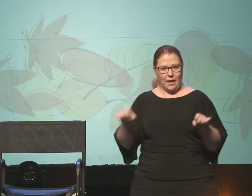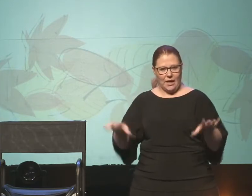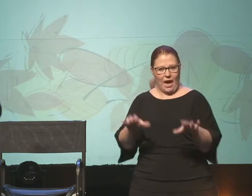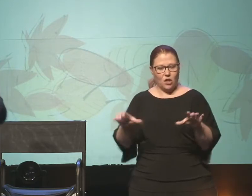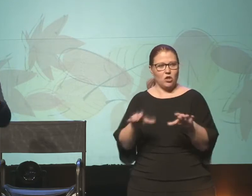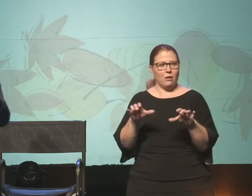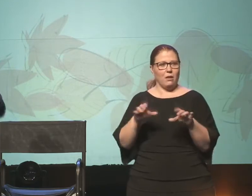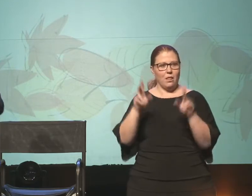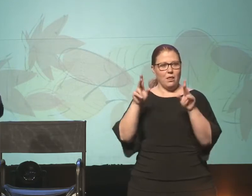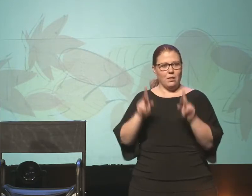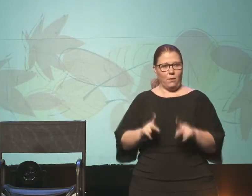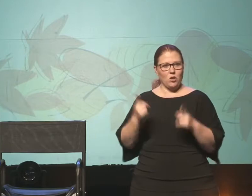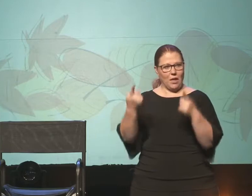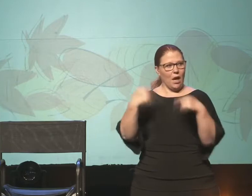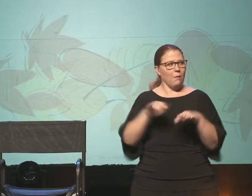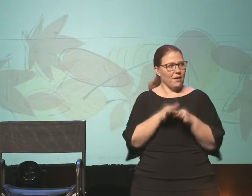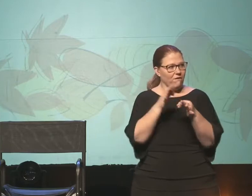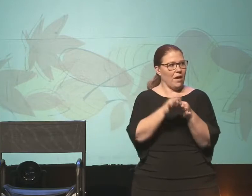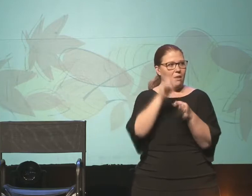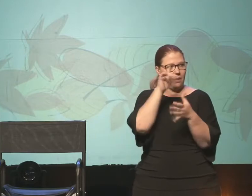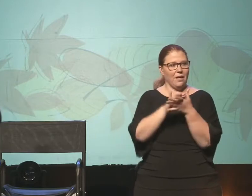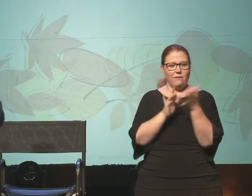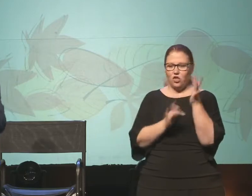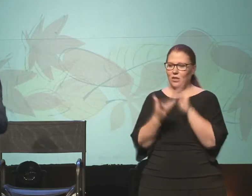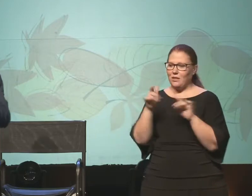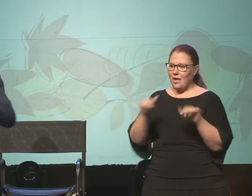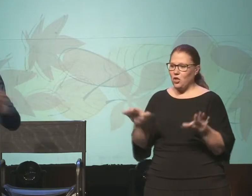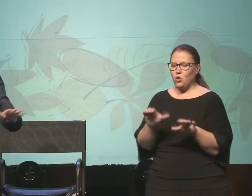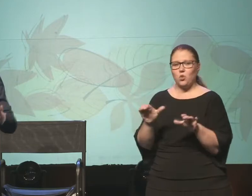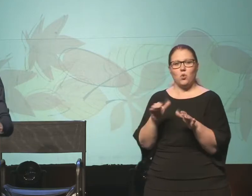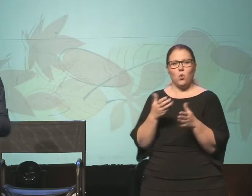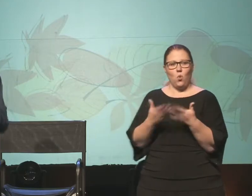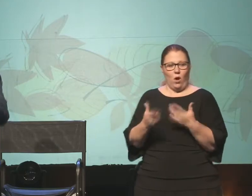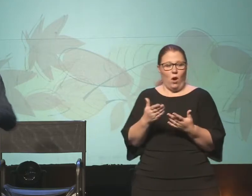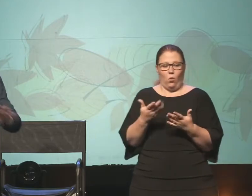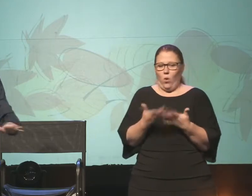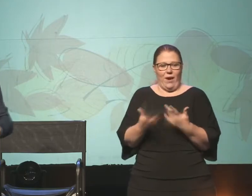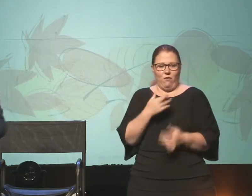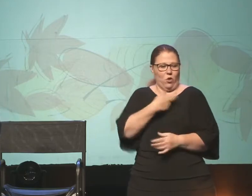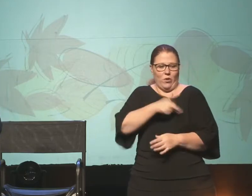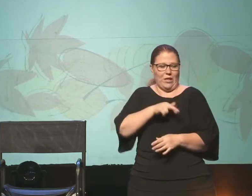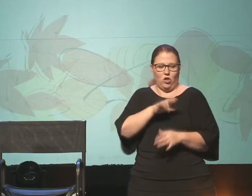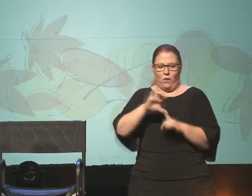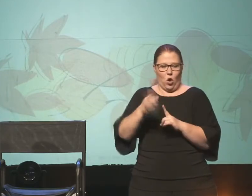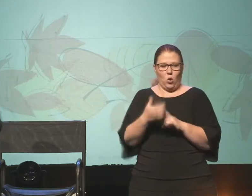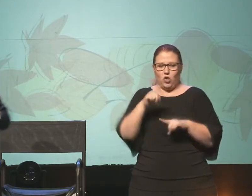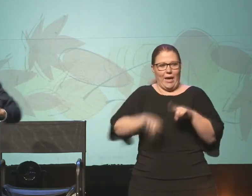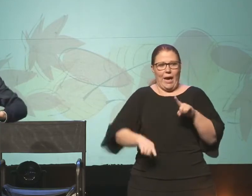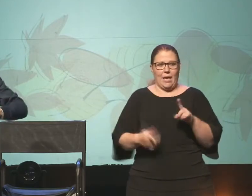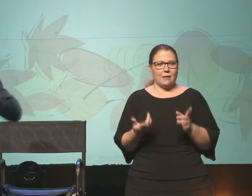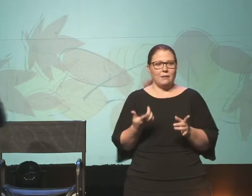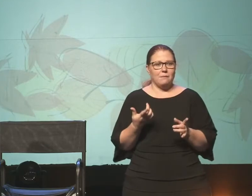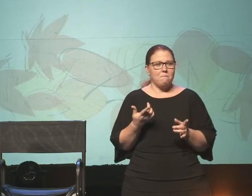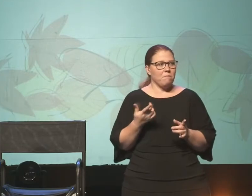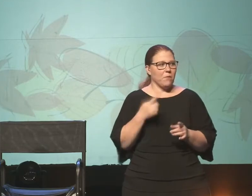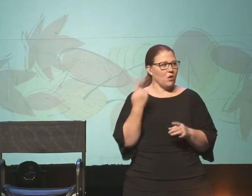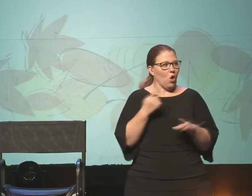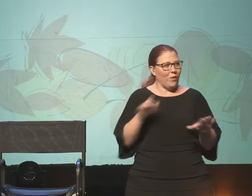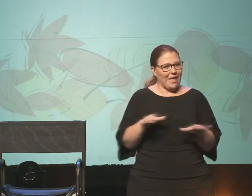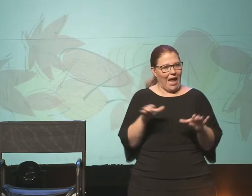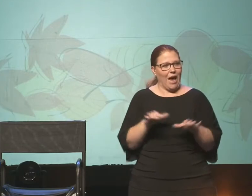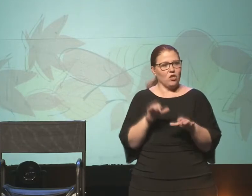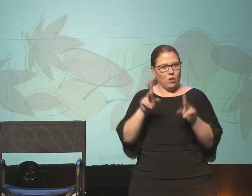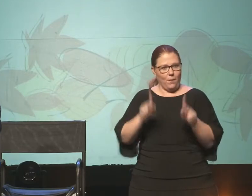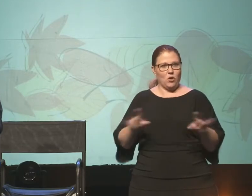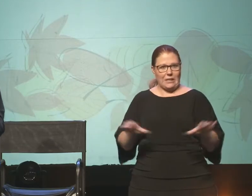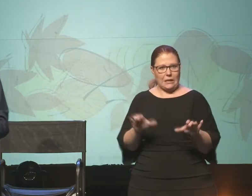comes in faith believing that Jesus can do what their religion can or what their culture can. There's always an action on their part